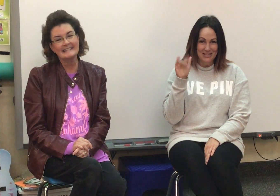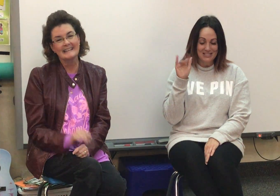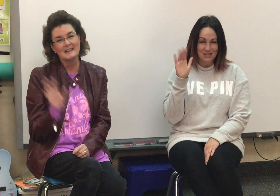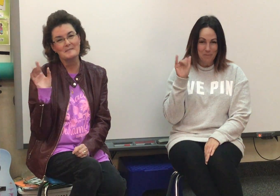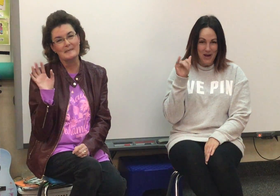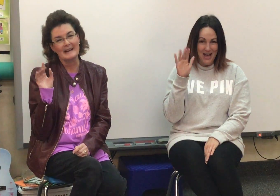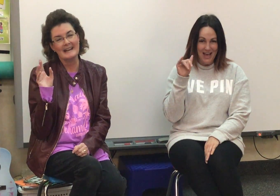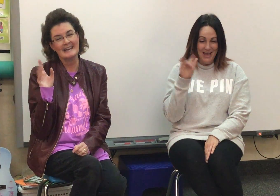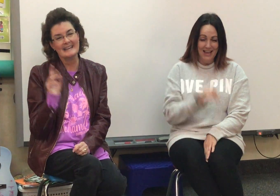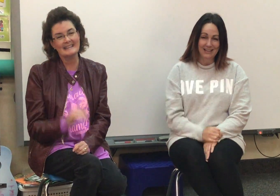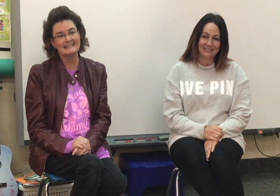us. Bye!